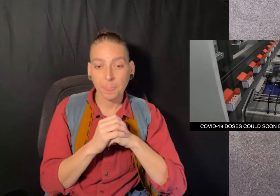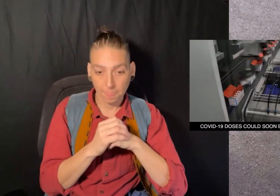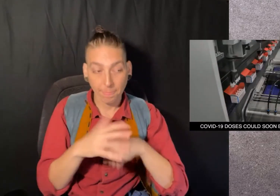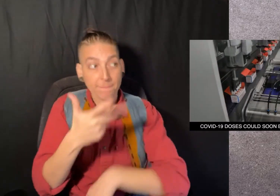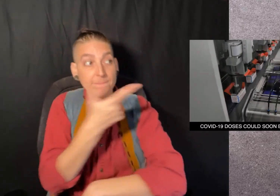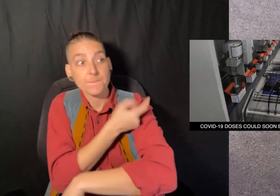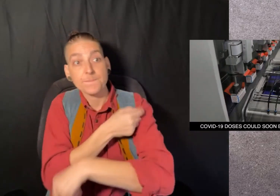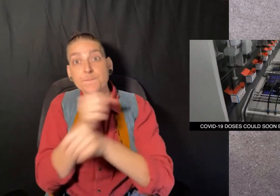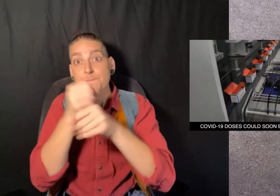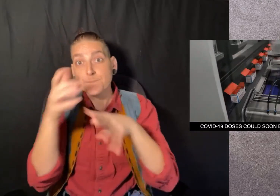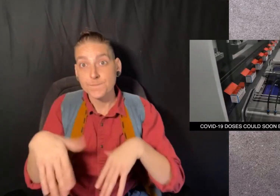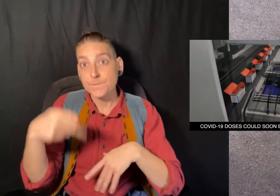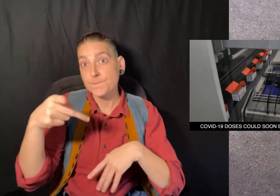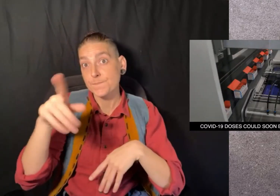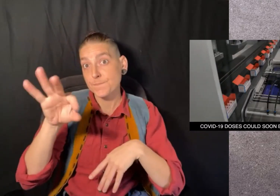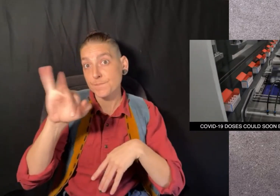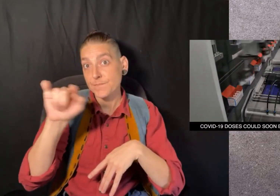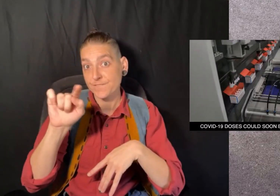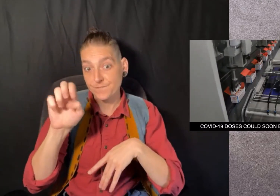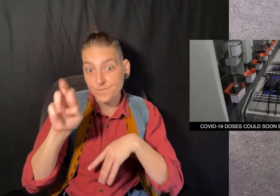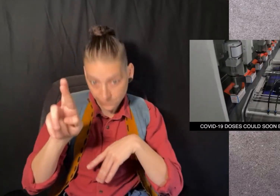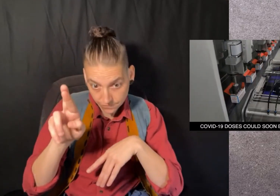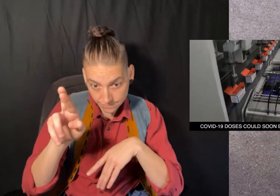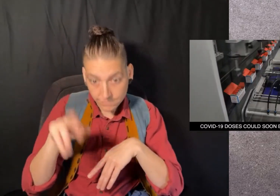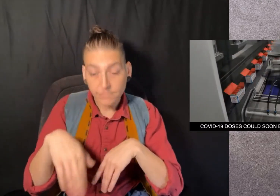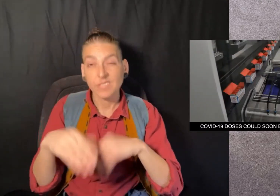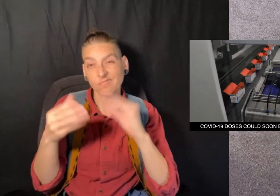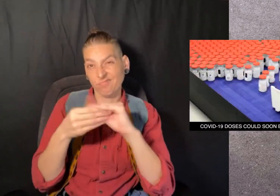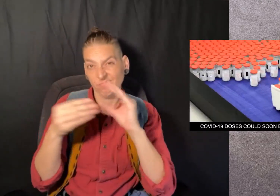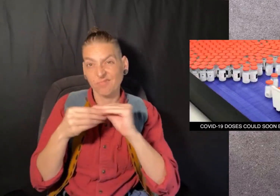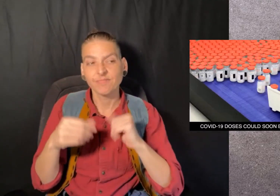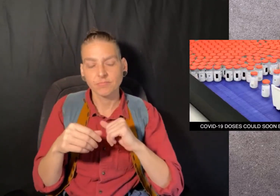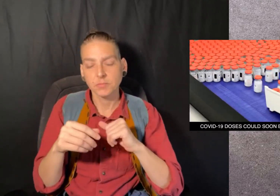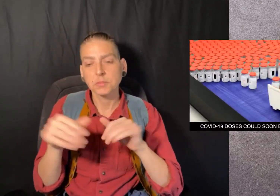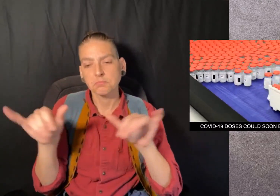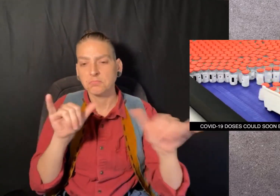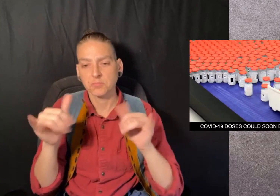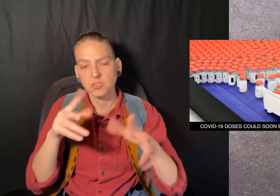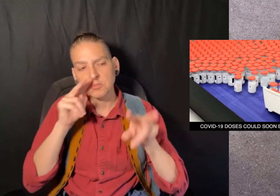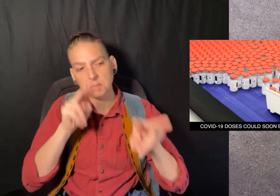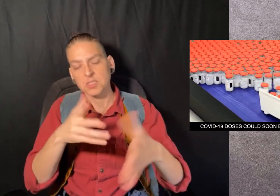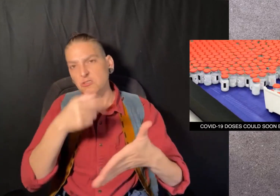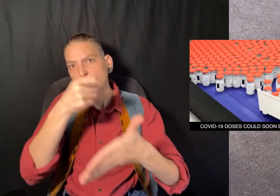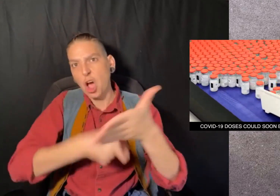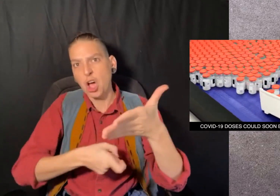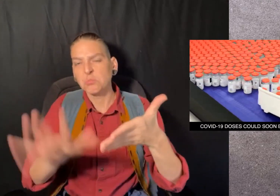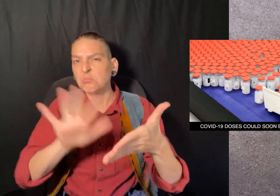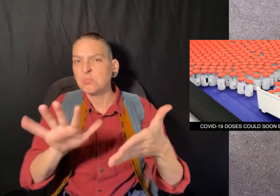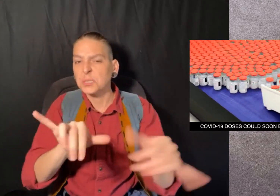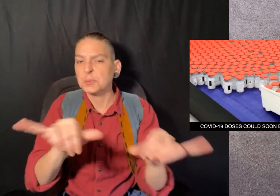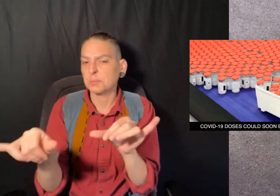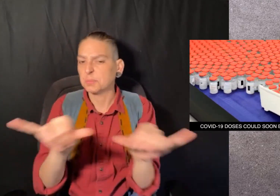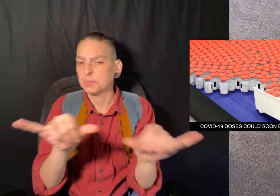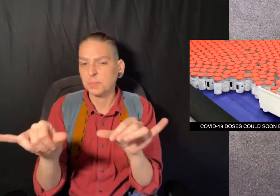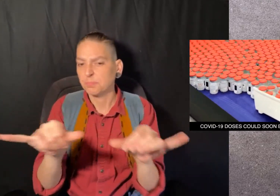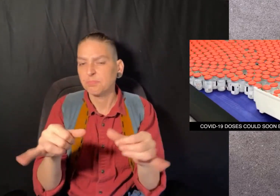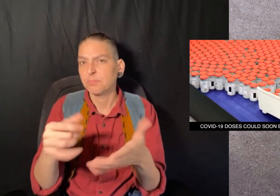per dose. Vaccine maker Pfizer said it is also looking at charging about the same price per